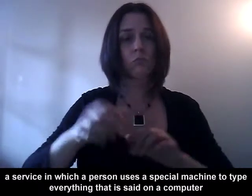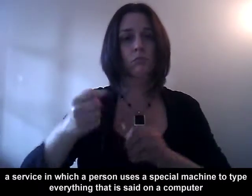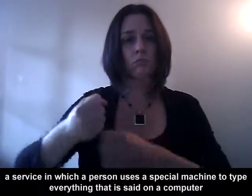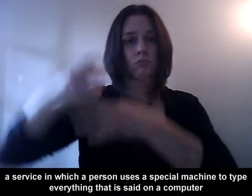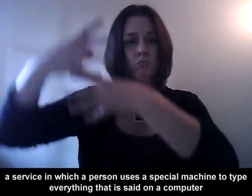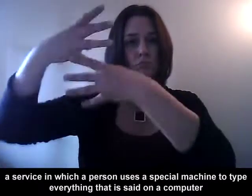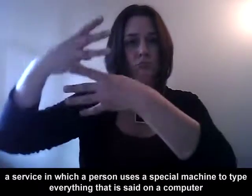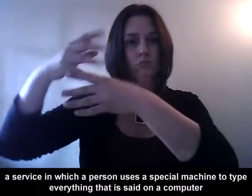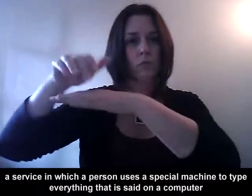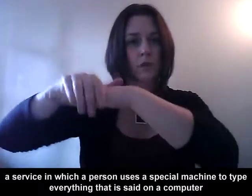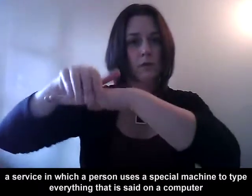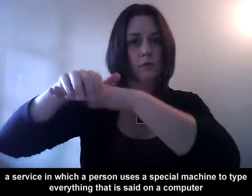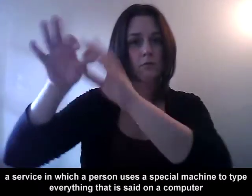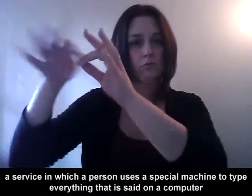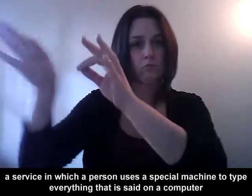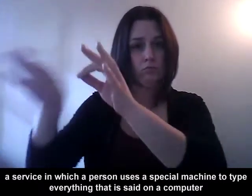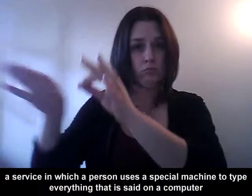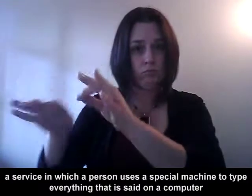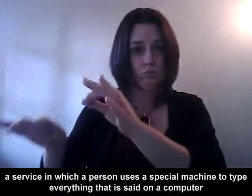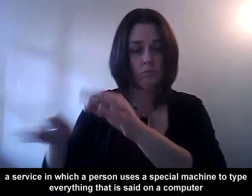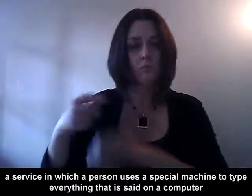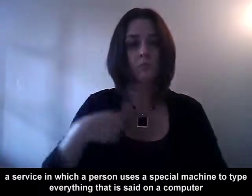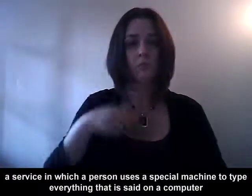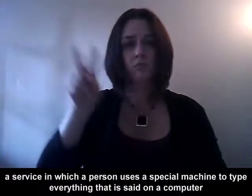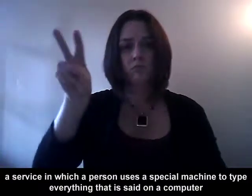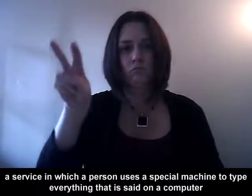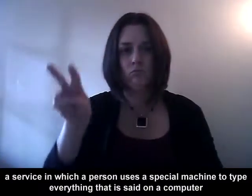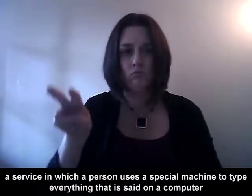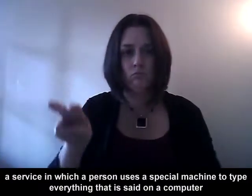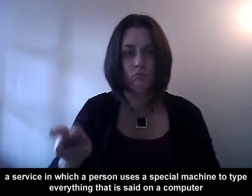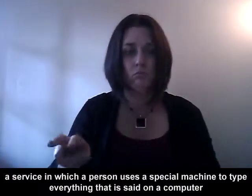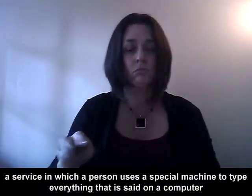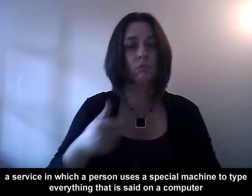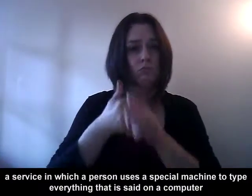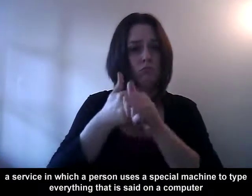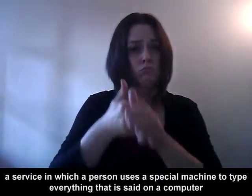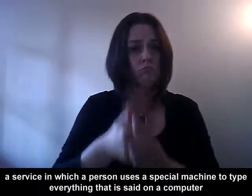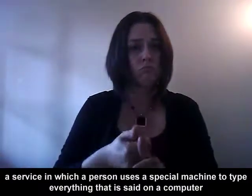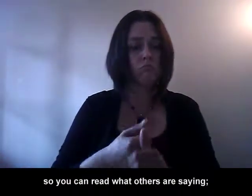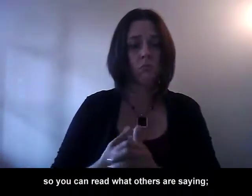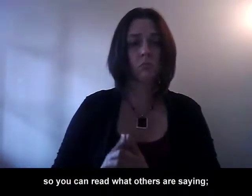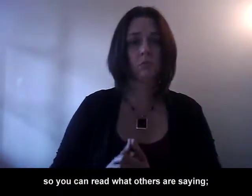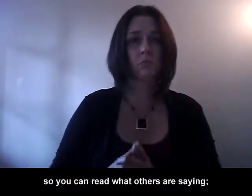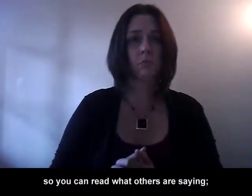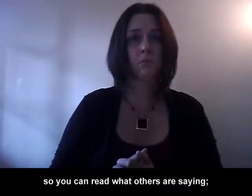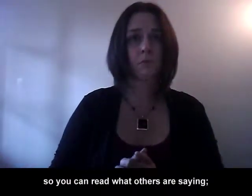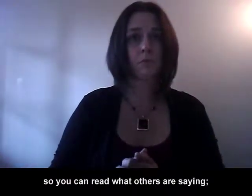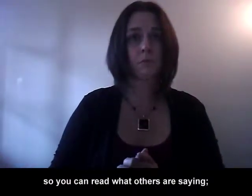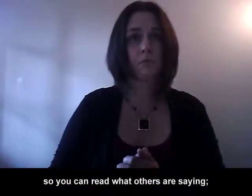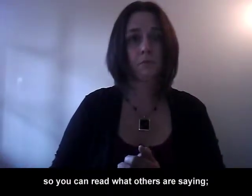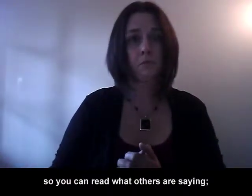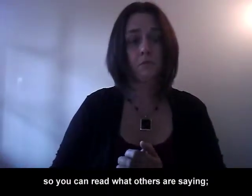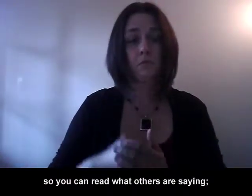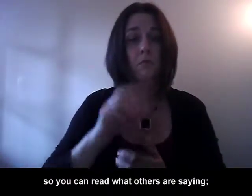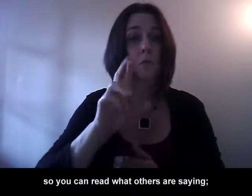person uses a special machine to type everything that is said on a computer so you can read